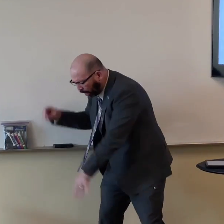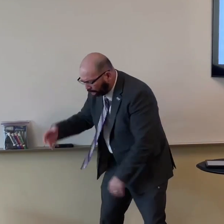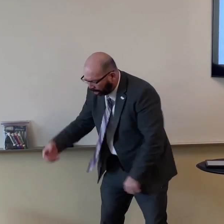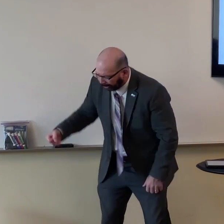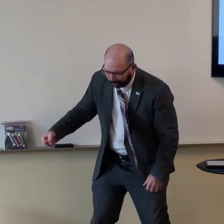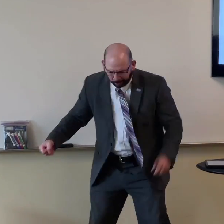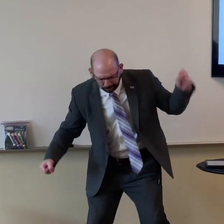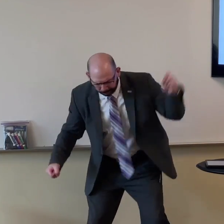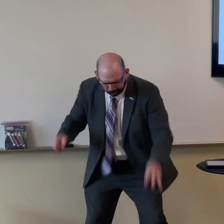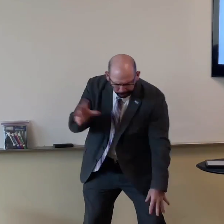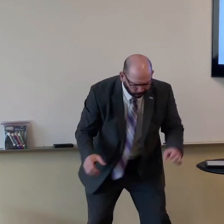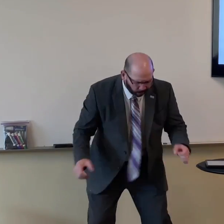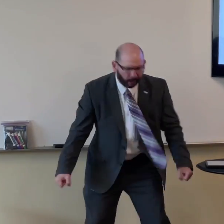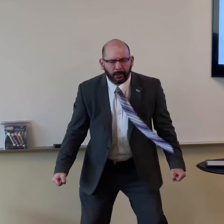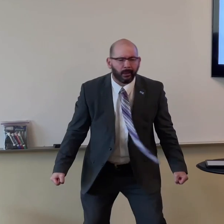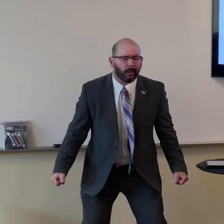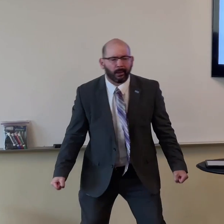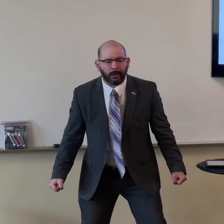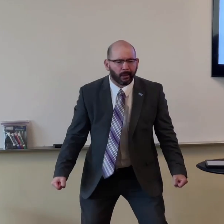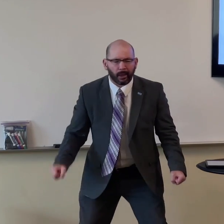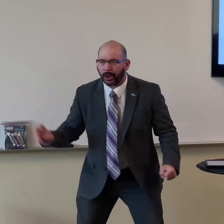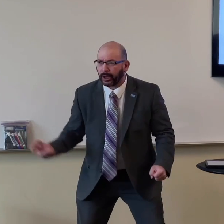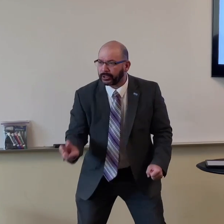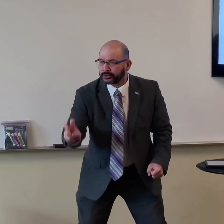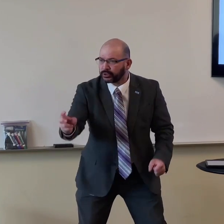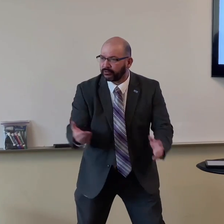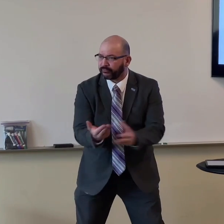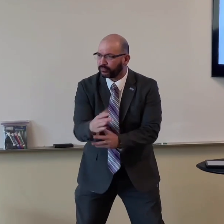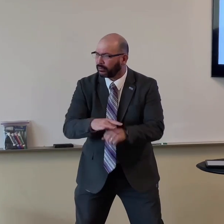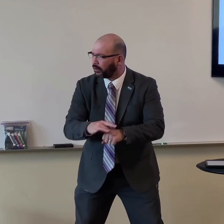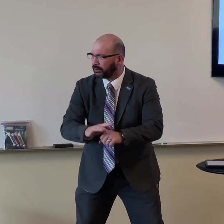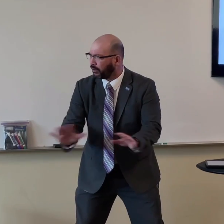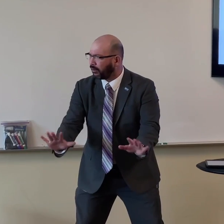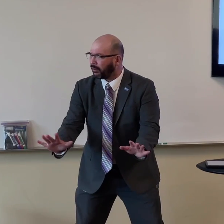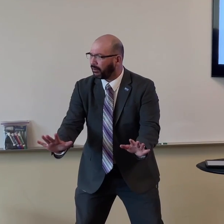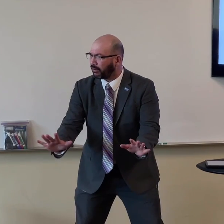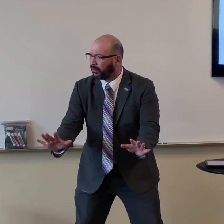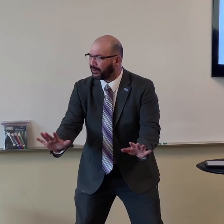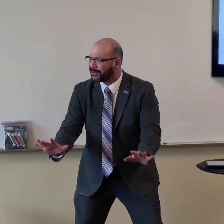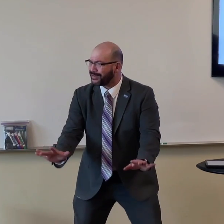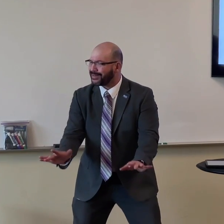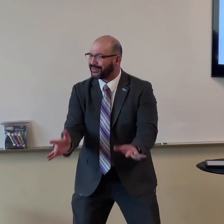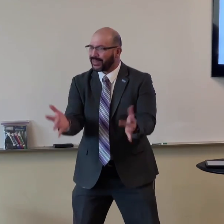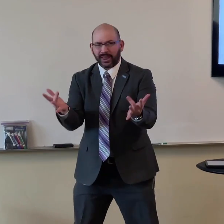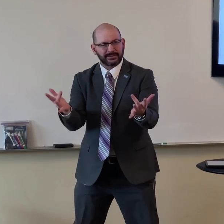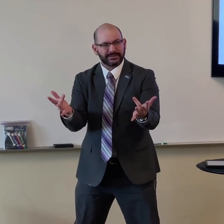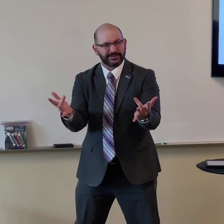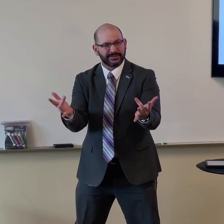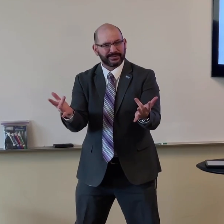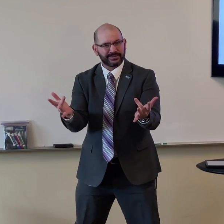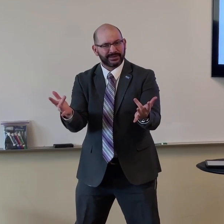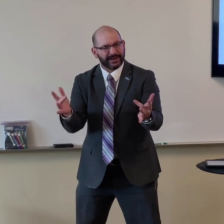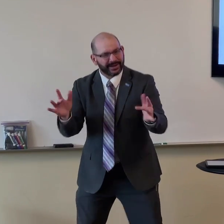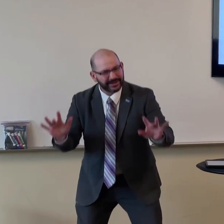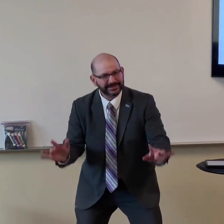don't, don't, just try to take everything with you. You just use what you need for this life, because it's going to be gone soon.